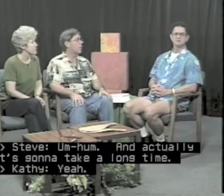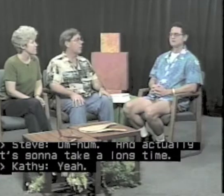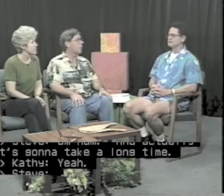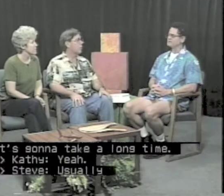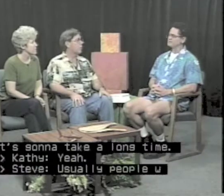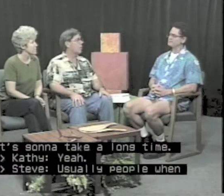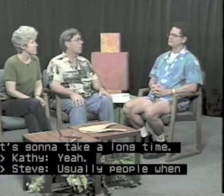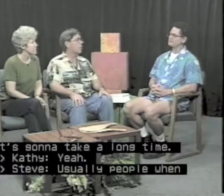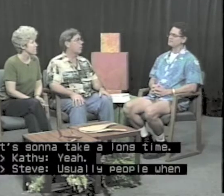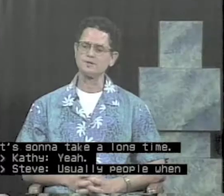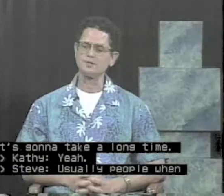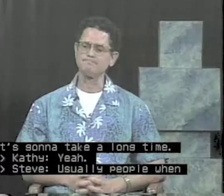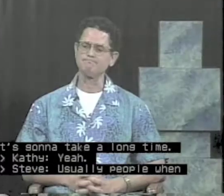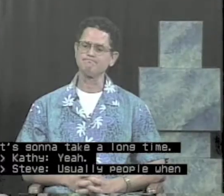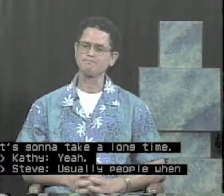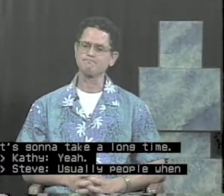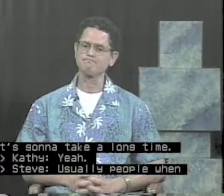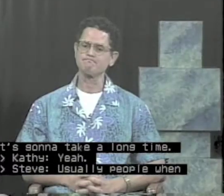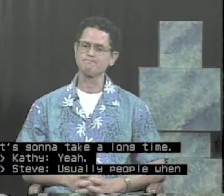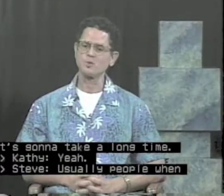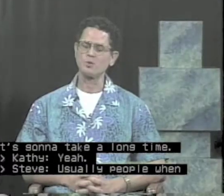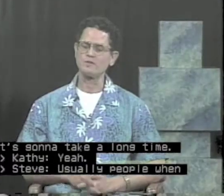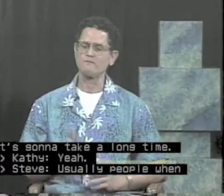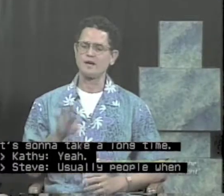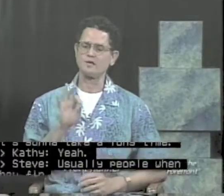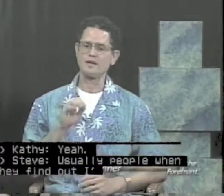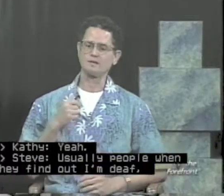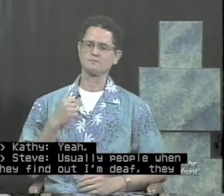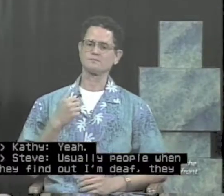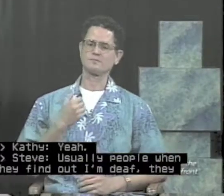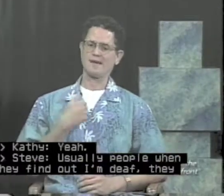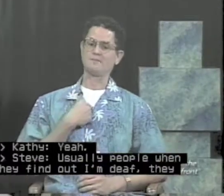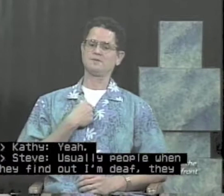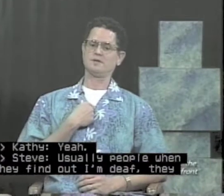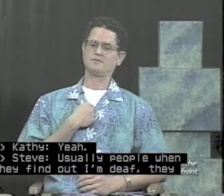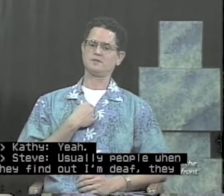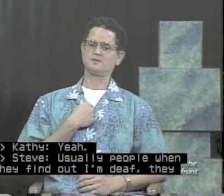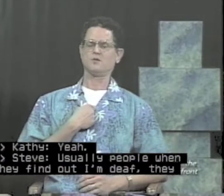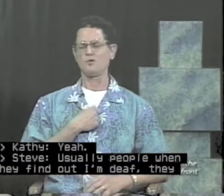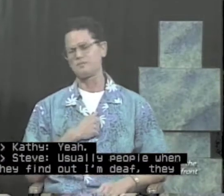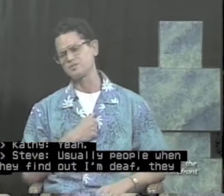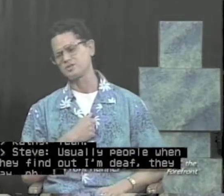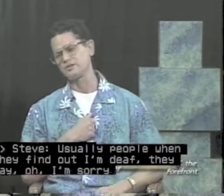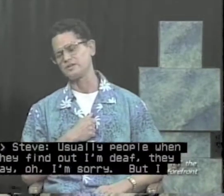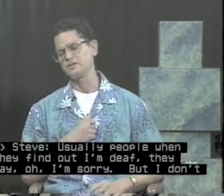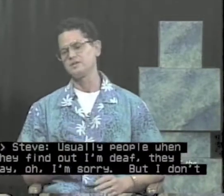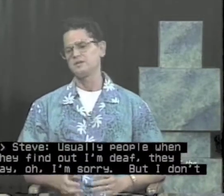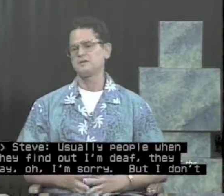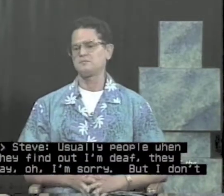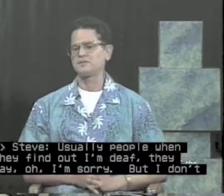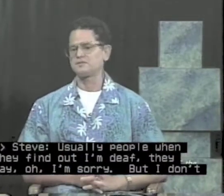Usually people, when they found out I'm deaf, they say, oh, I'm sorry. But